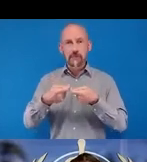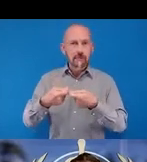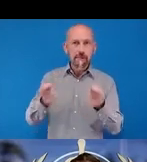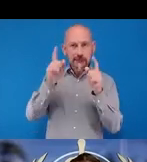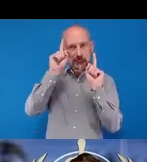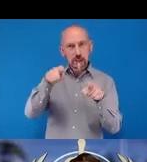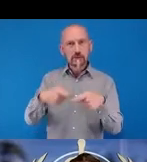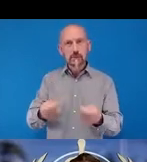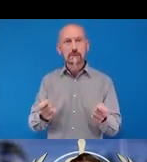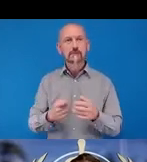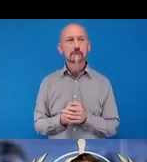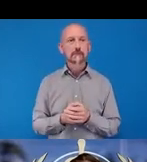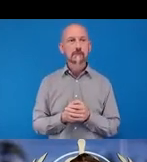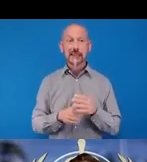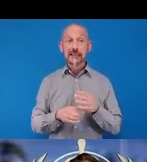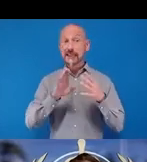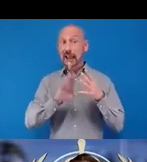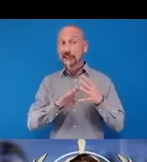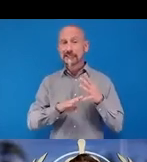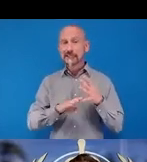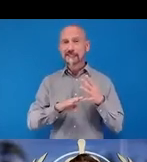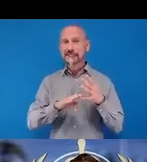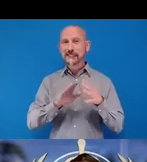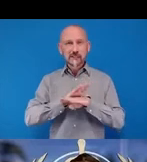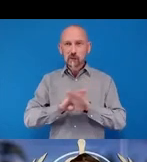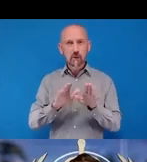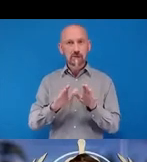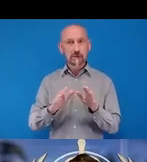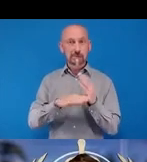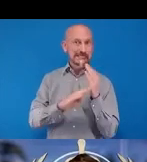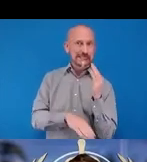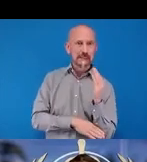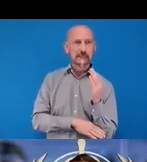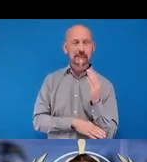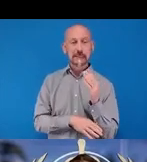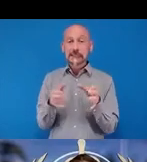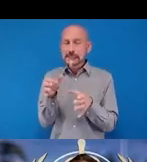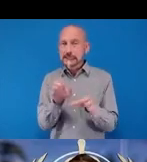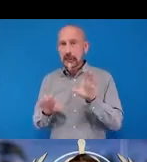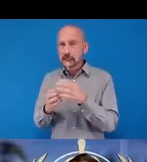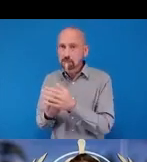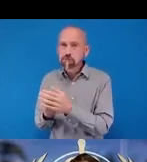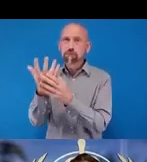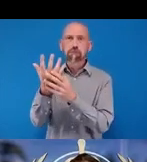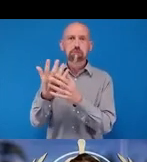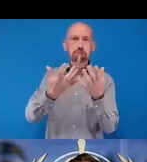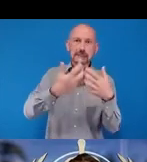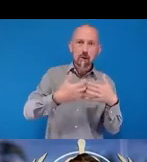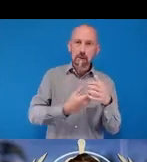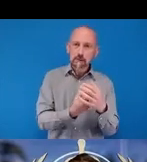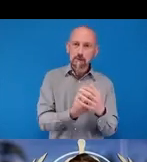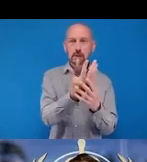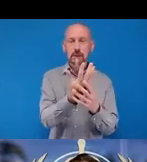but not least, scientific and technological advances have been around in the eye care